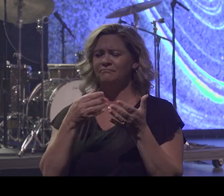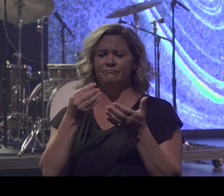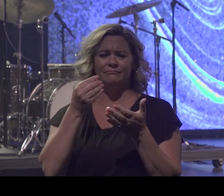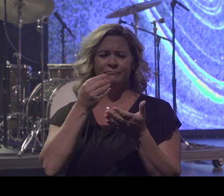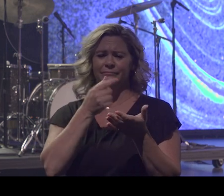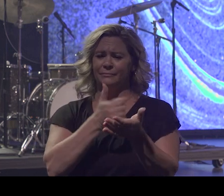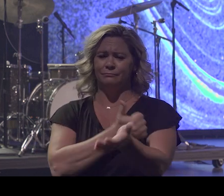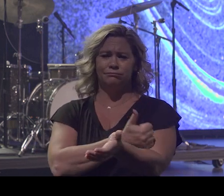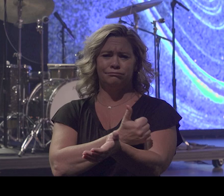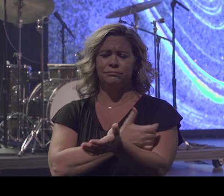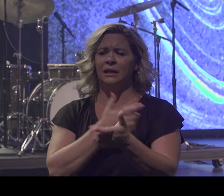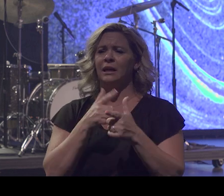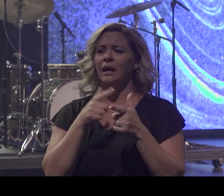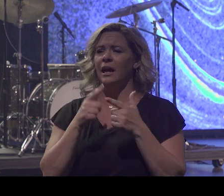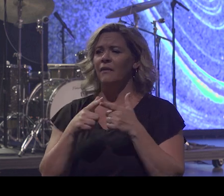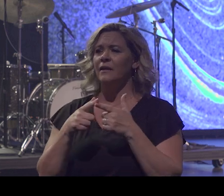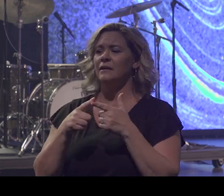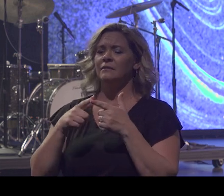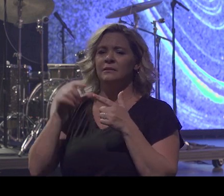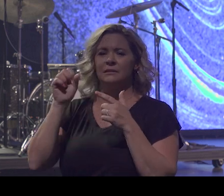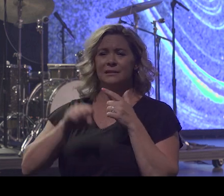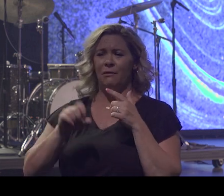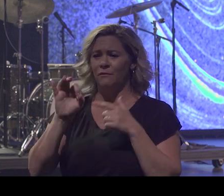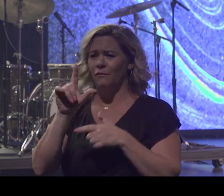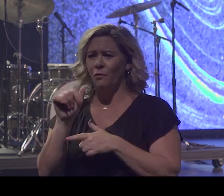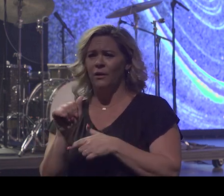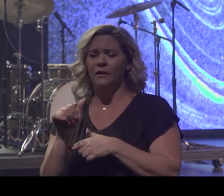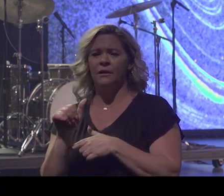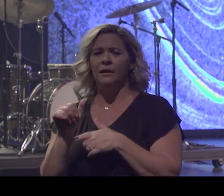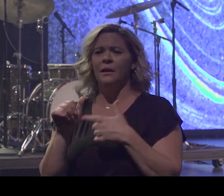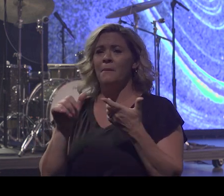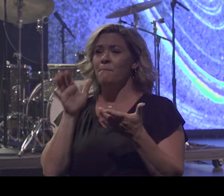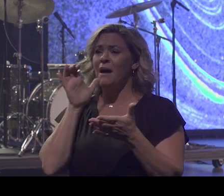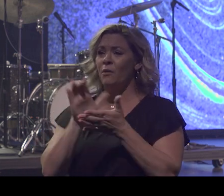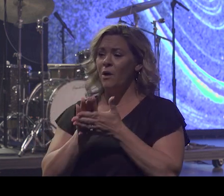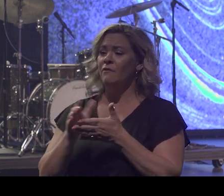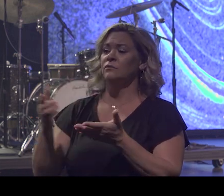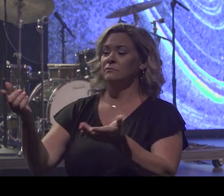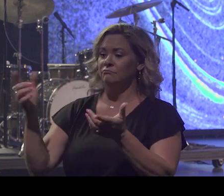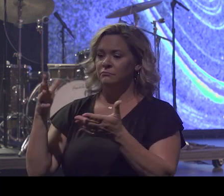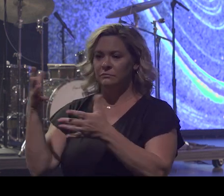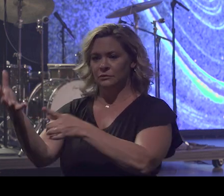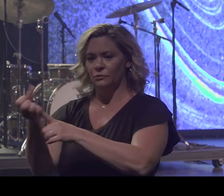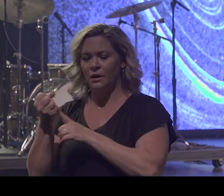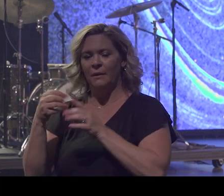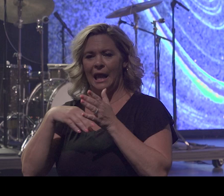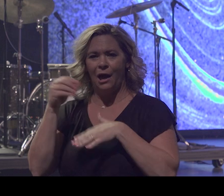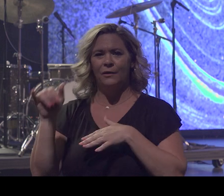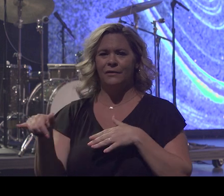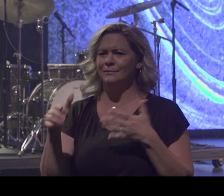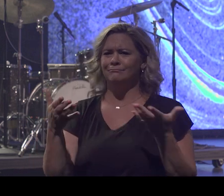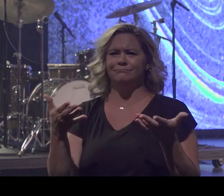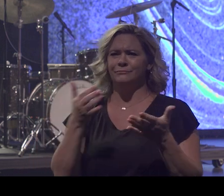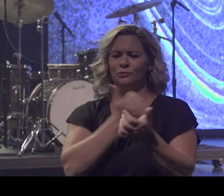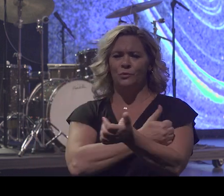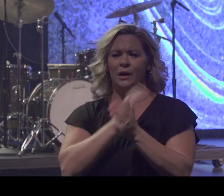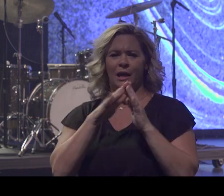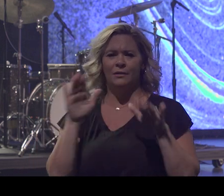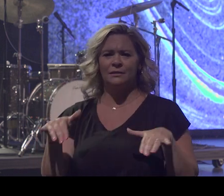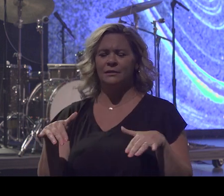Florida. She was banging on doors, kicking doors up, bringing me out, saying, God's got a plan for you. I says, why don't you and that God just leave me here and let me die? She goes, you're just